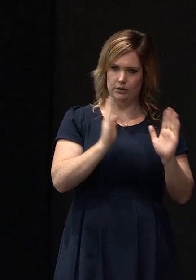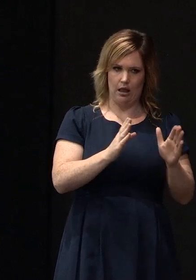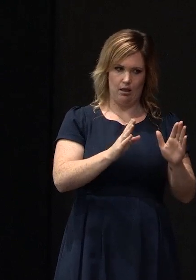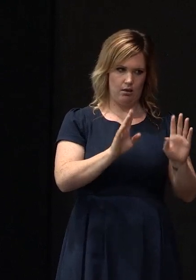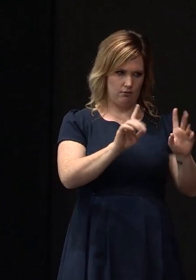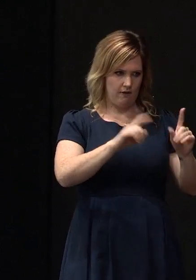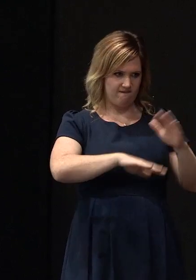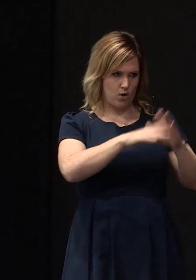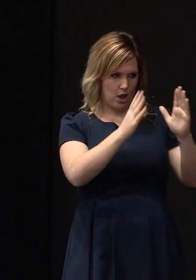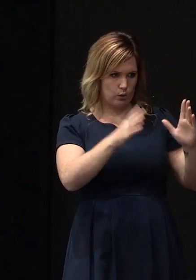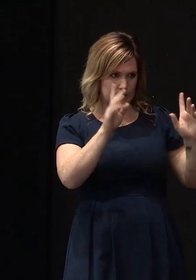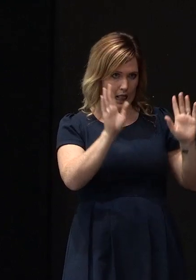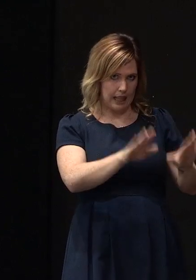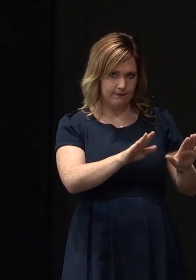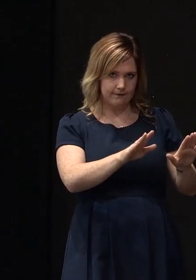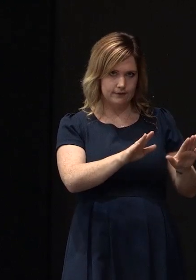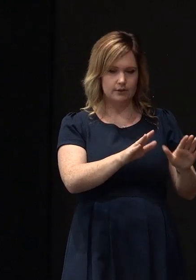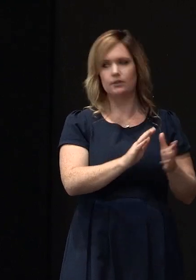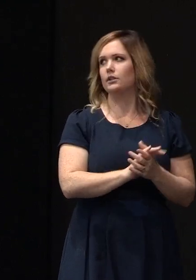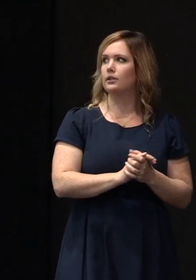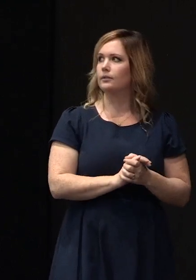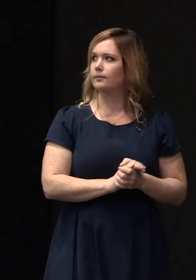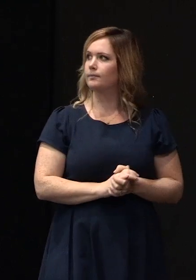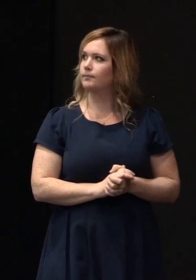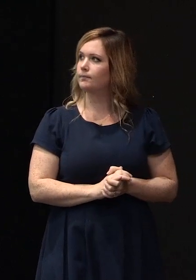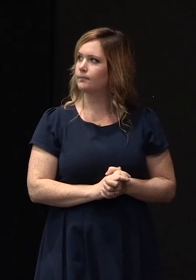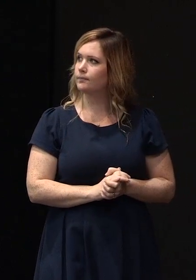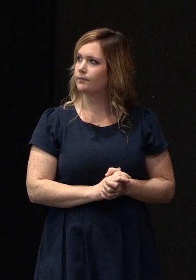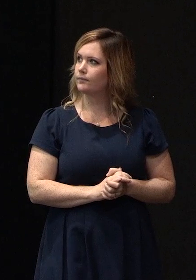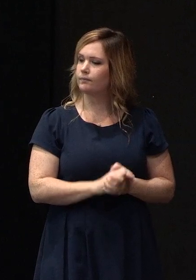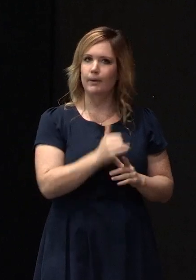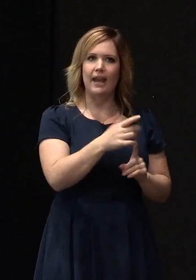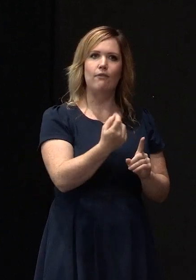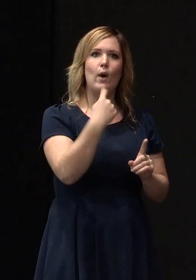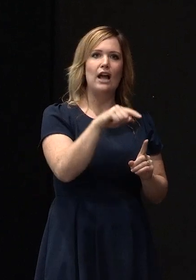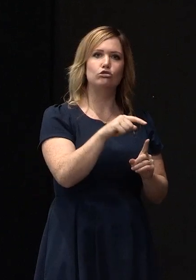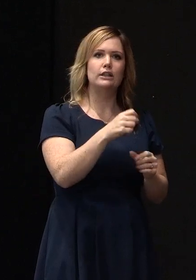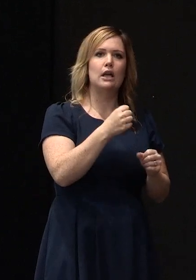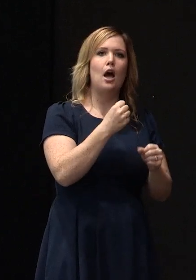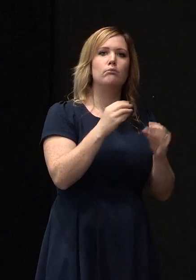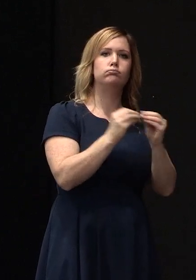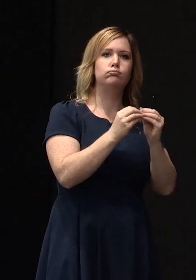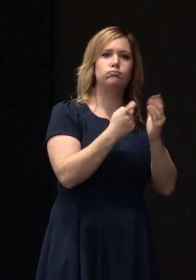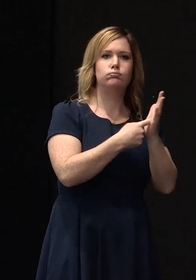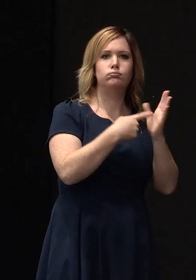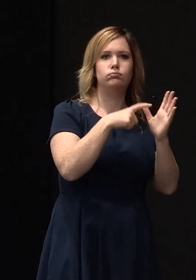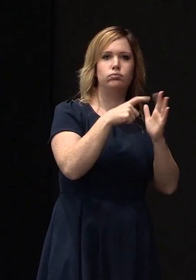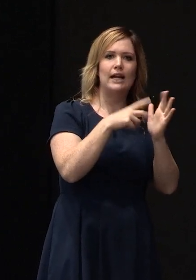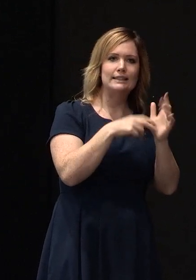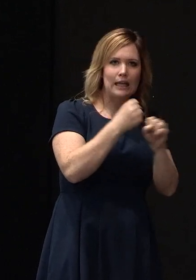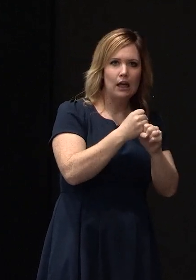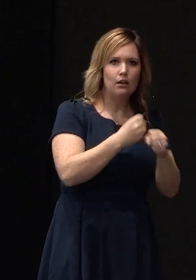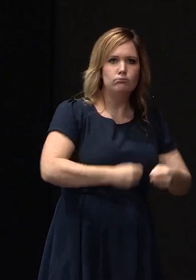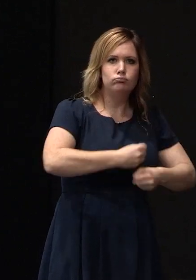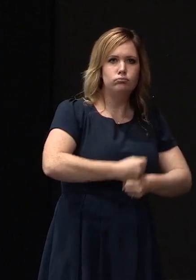if the bracing was for example 100 bracing units after the repair it can't be less than 100 bracing units